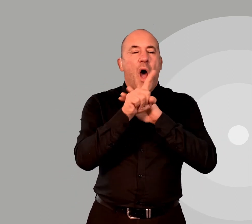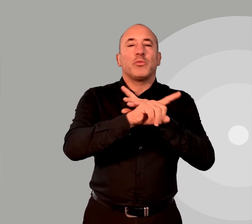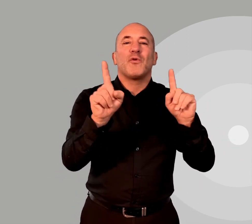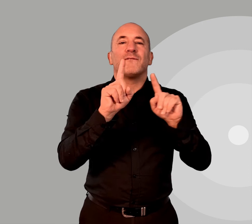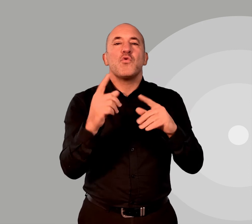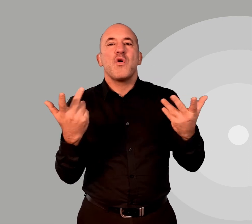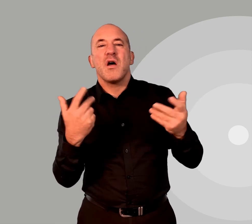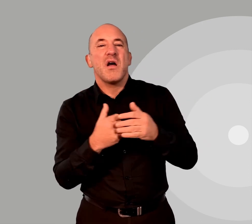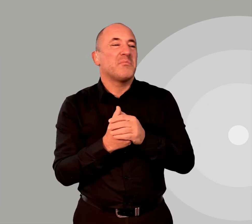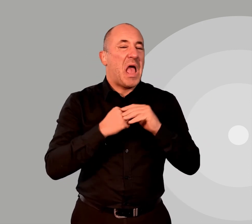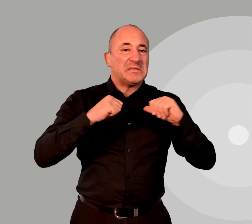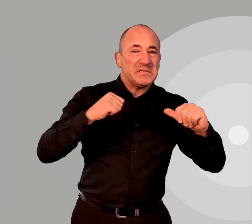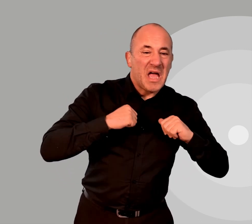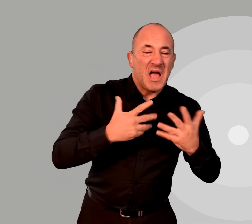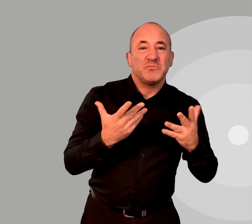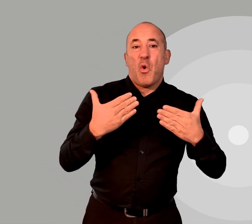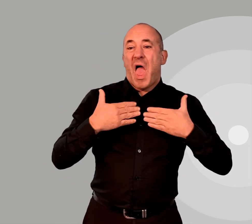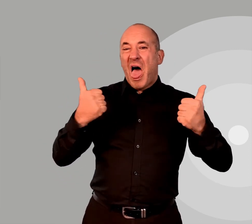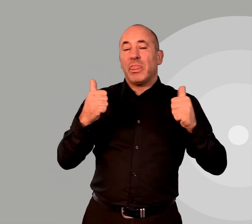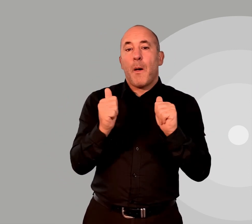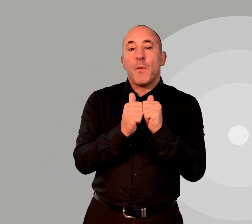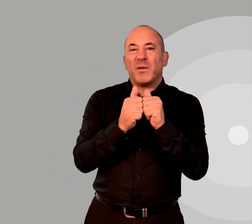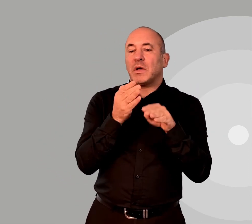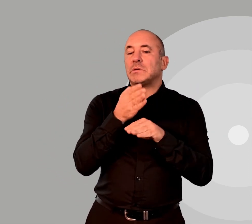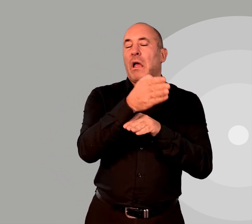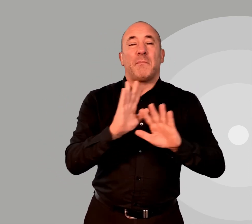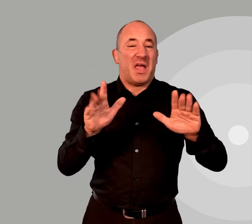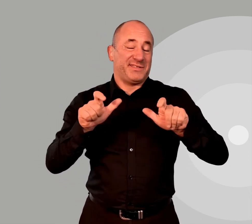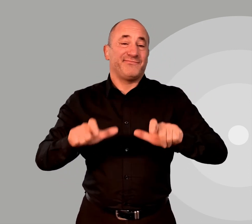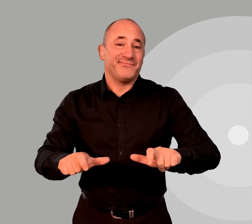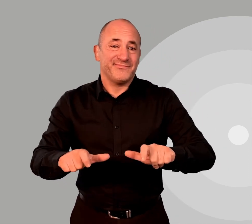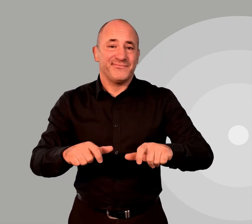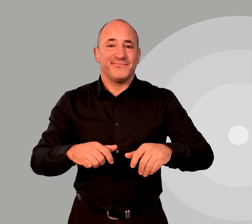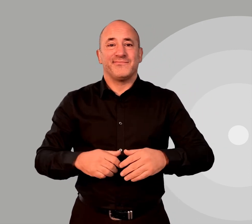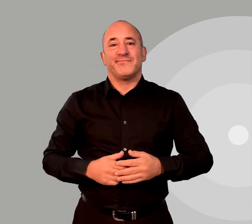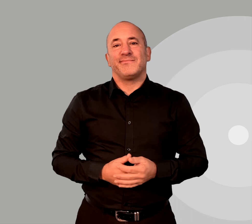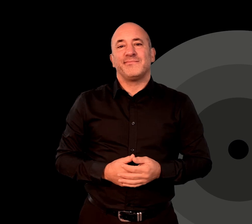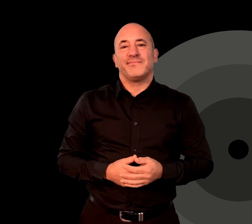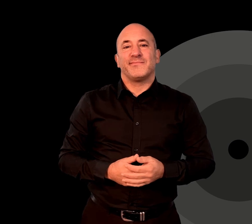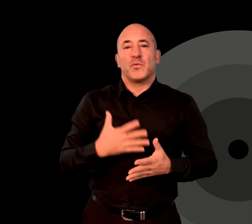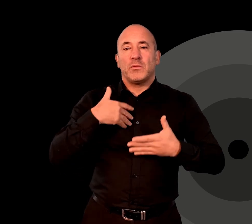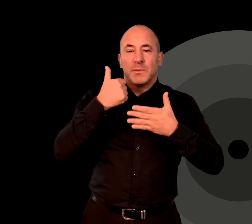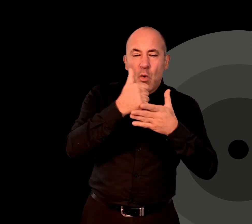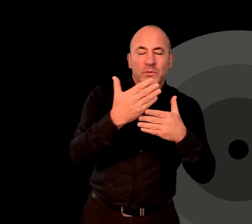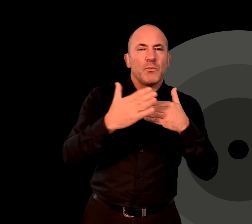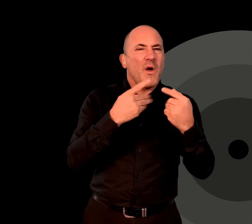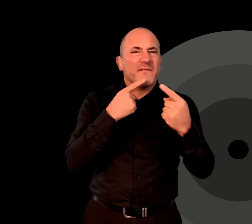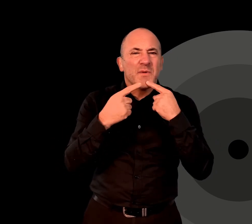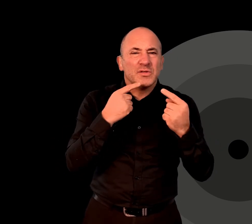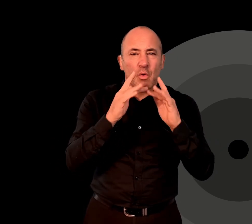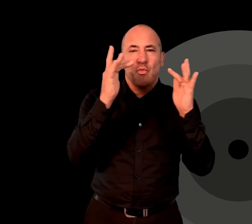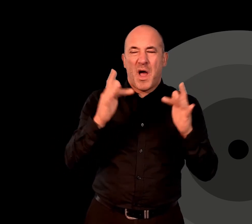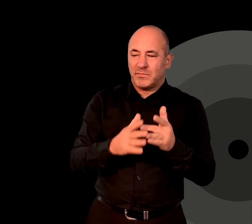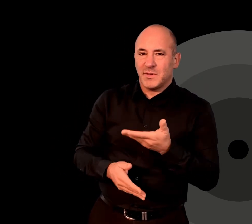except to go outdoors for exercise or to attend health appointments. For support and more